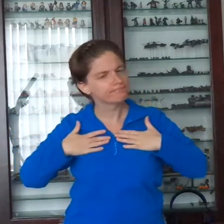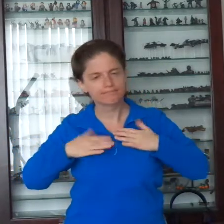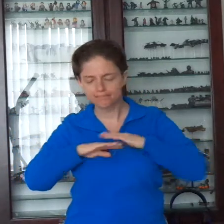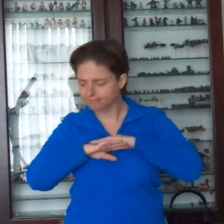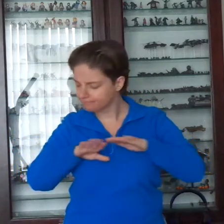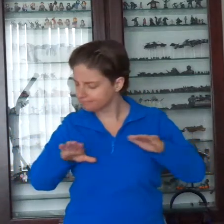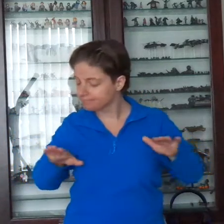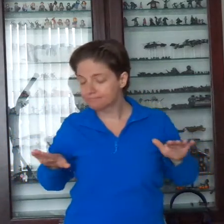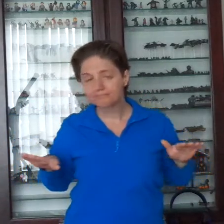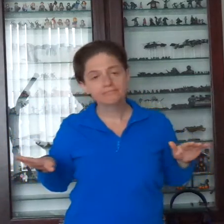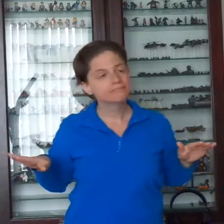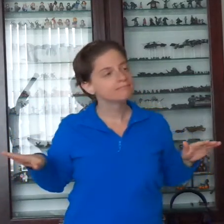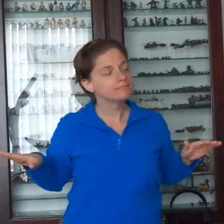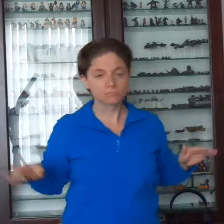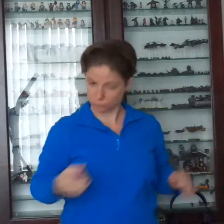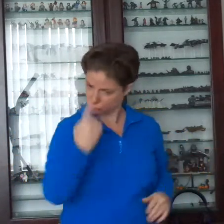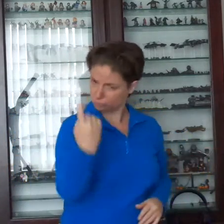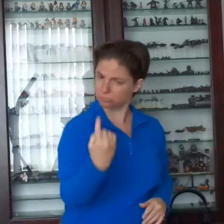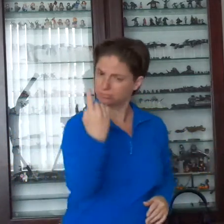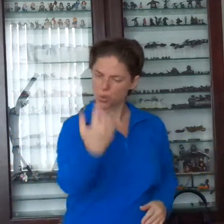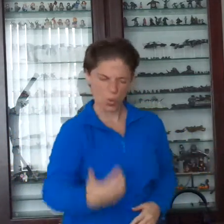Oh, if